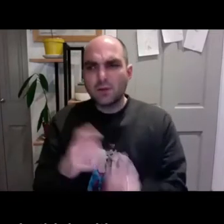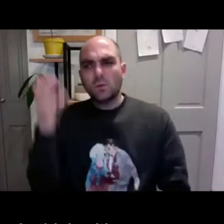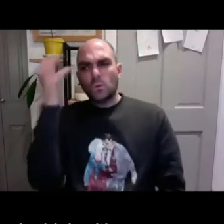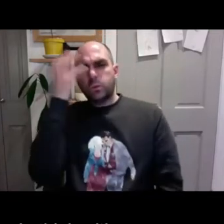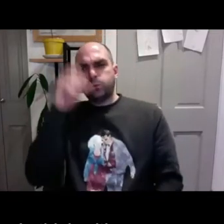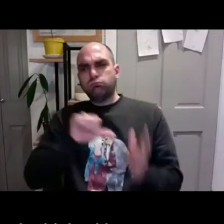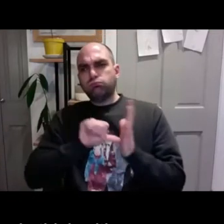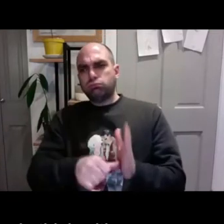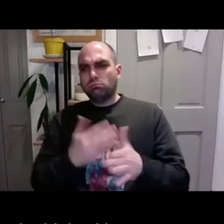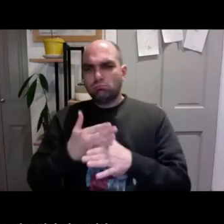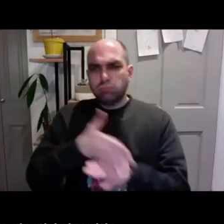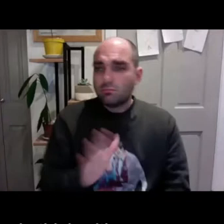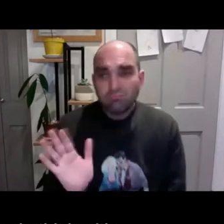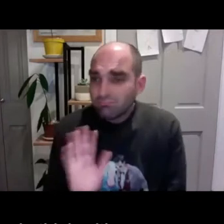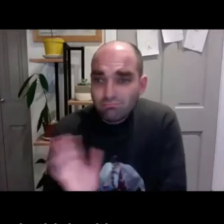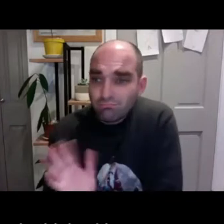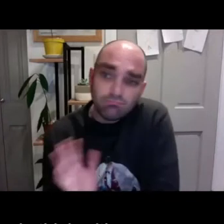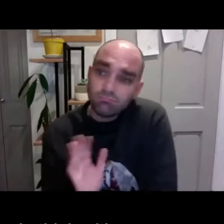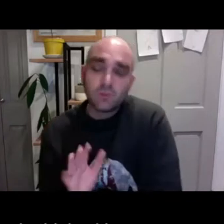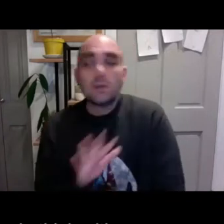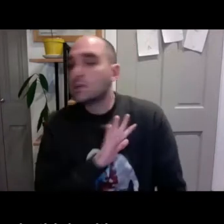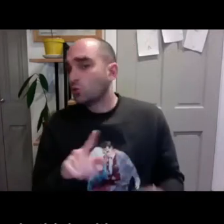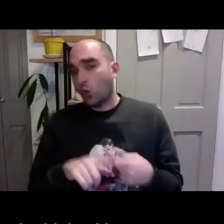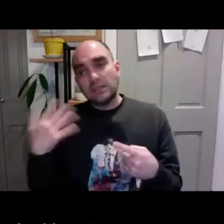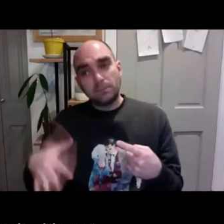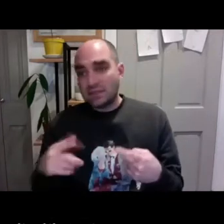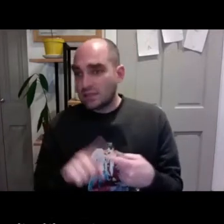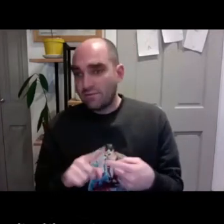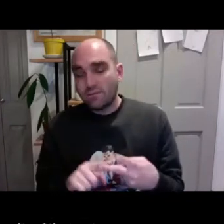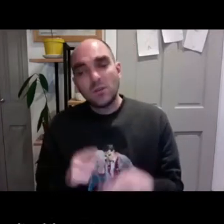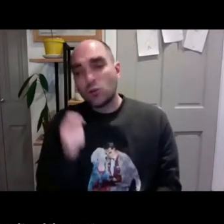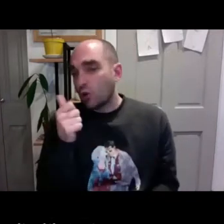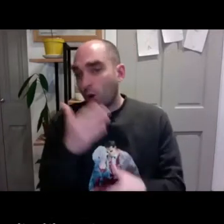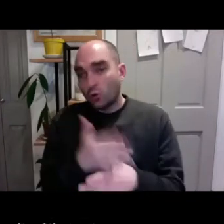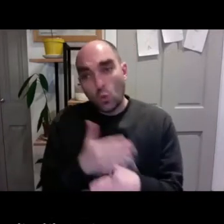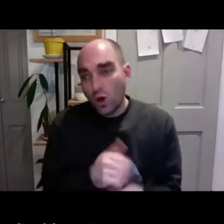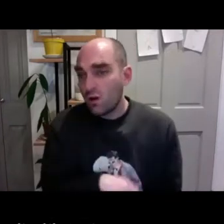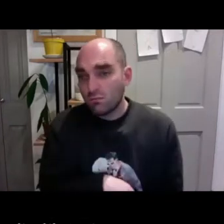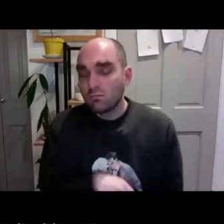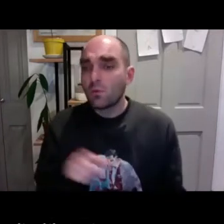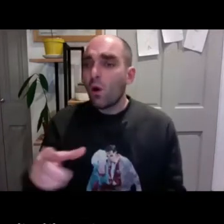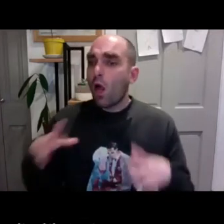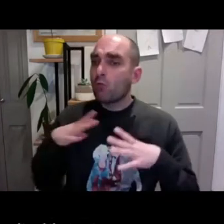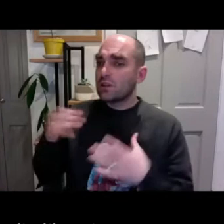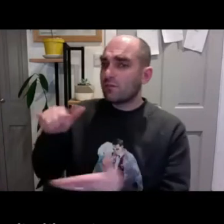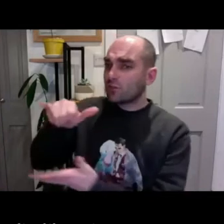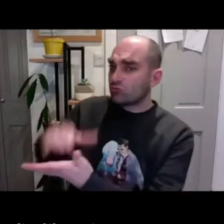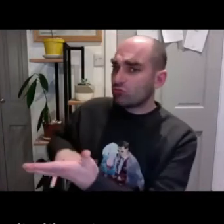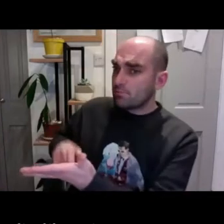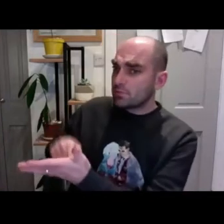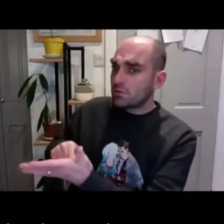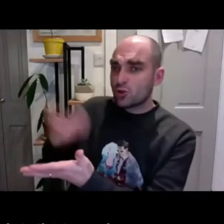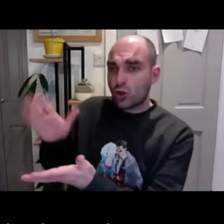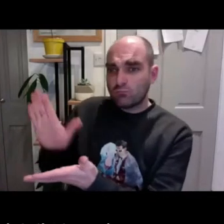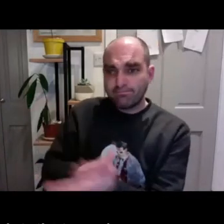The problem that people do think with subtitles, so they think it's excessively difficult, and it really isn't. It's not that expensive, and it's not too much work.